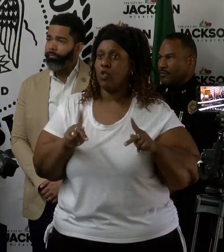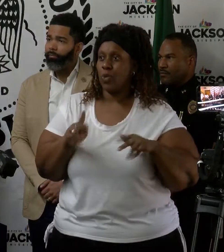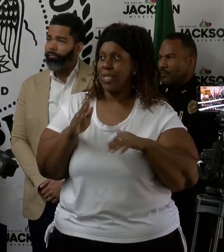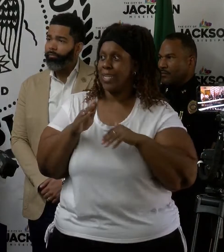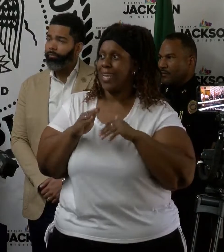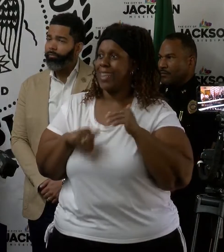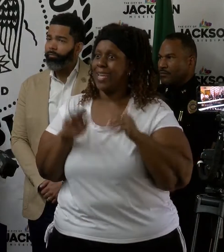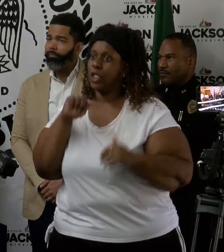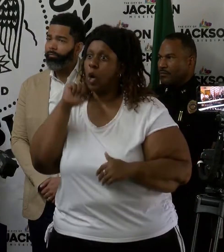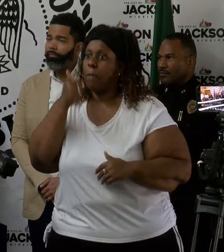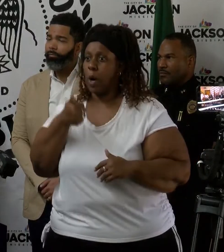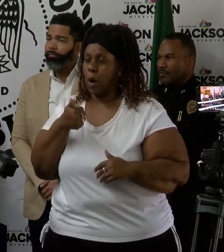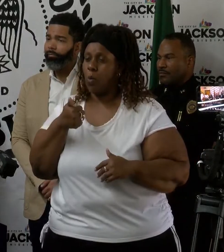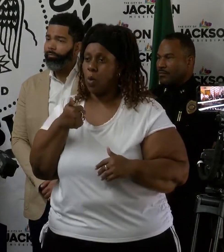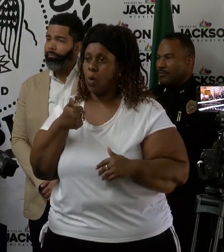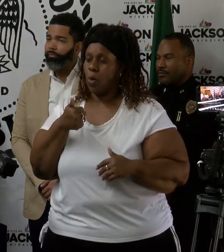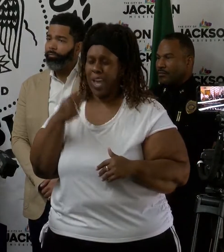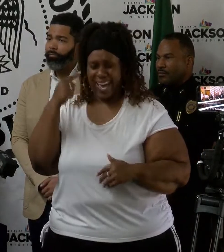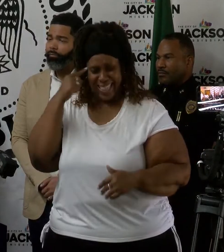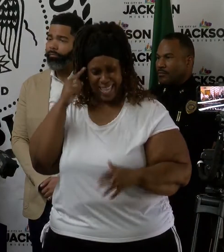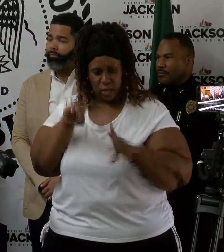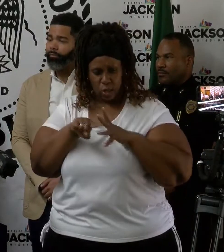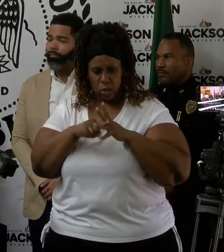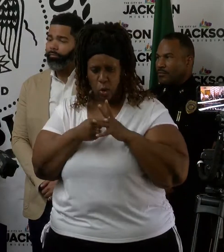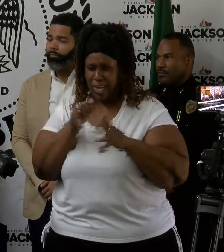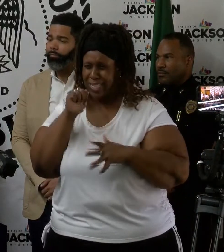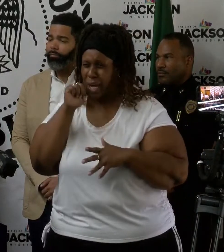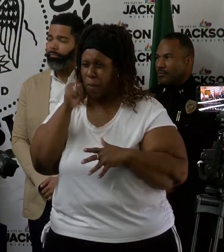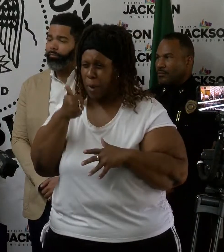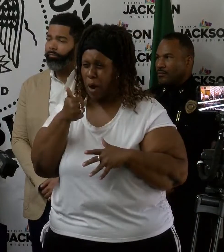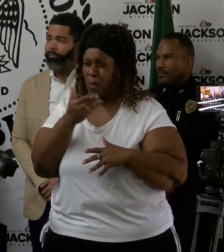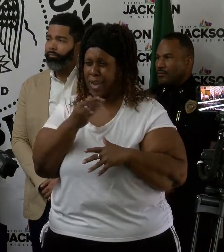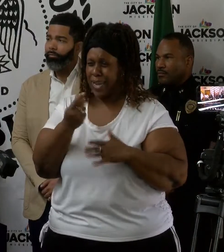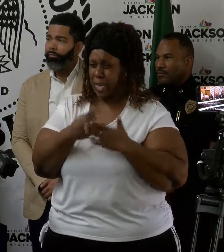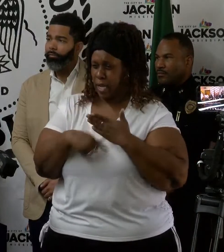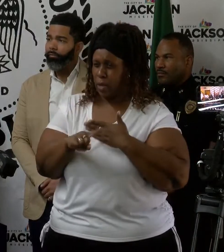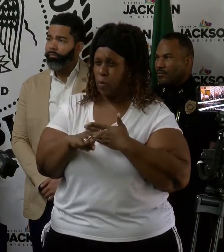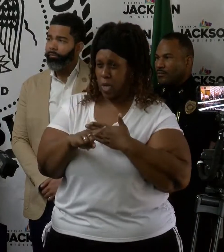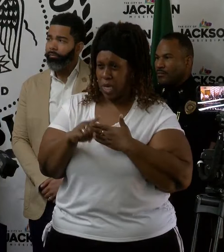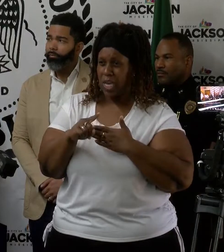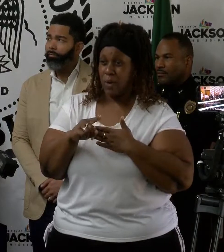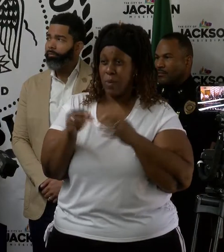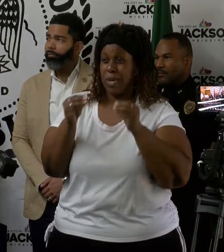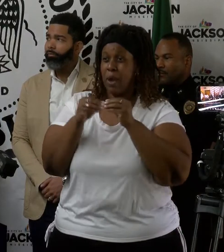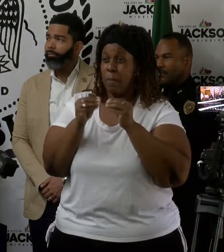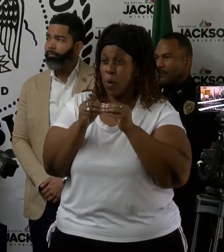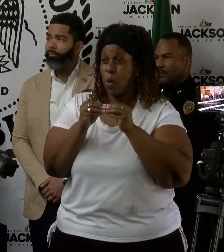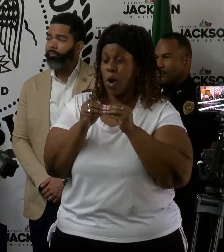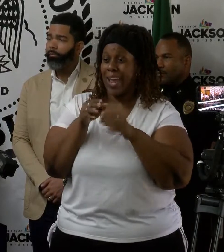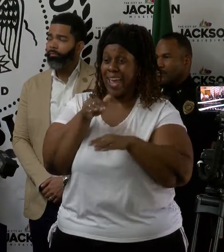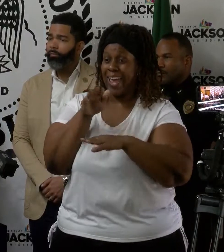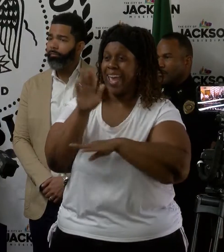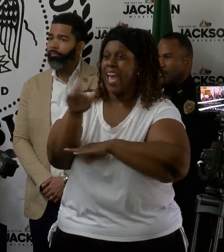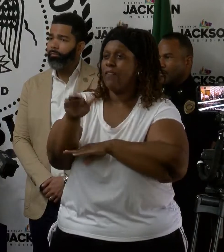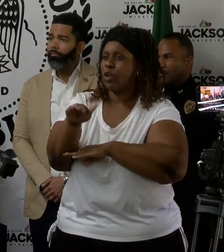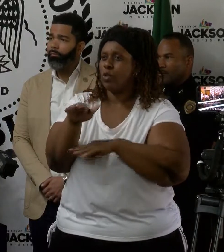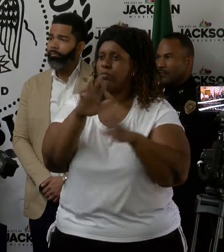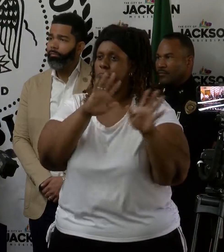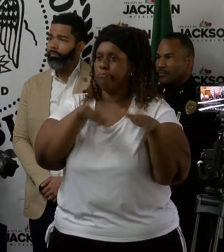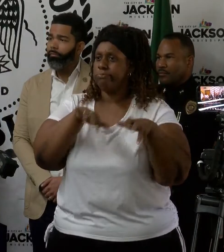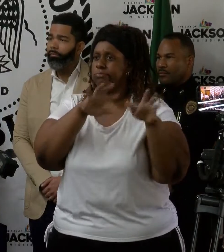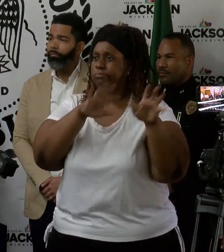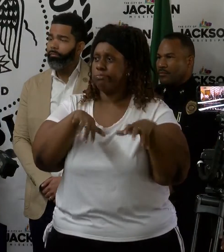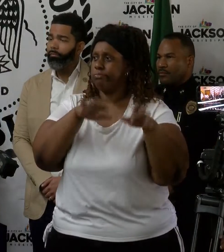we do tomorrow. I think beginning and tomorrow and through early next week, I believe we're going to be just more afternoon thunderstorm showers. But if you remember,